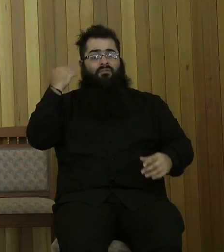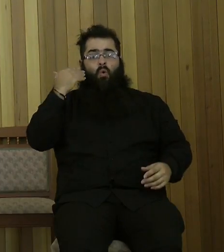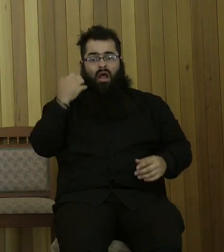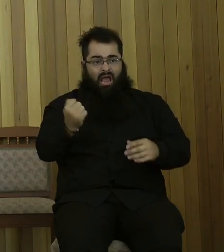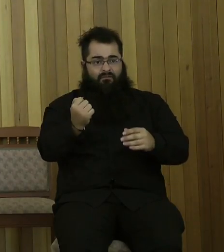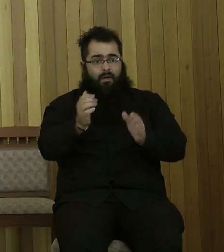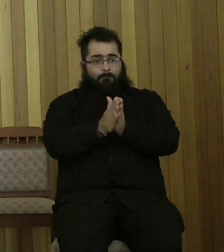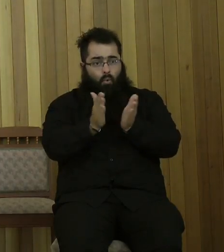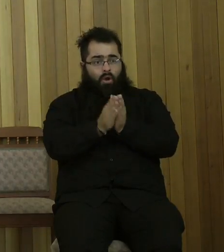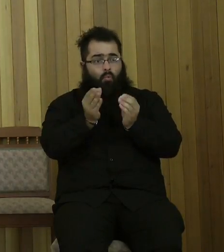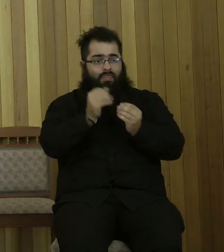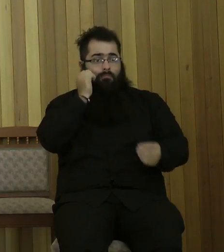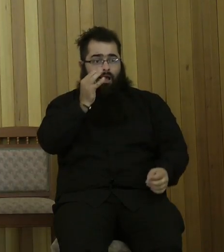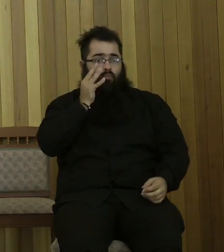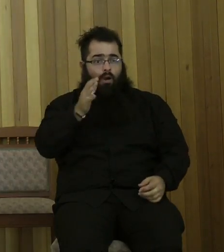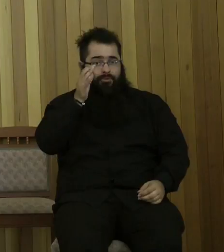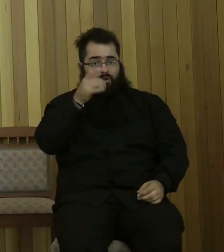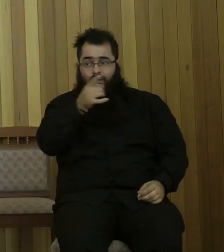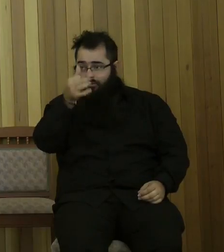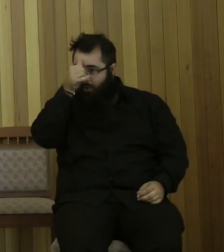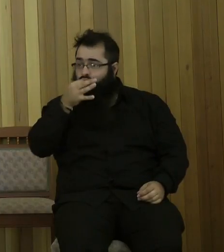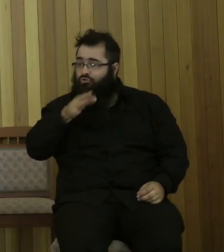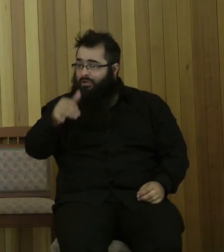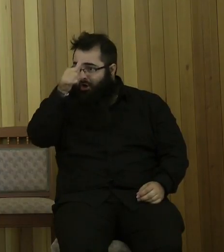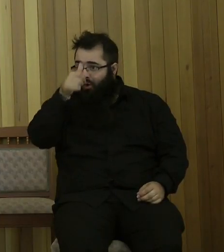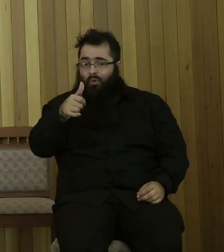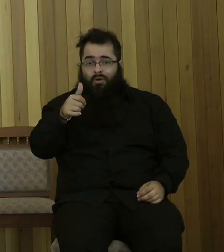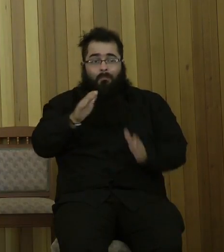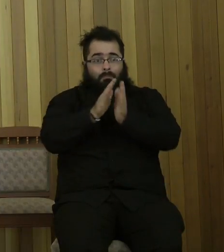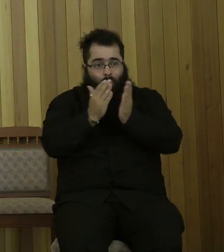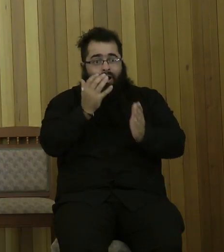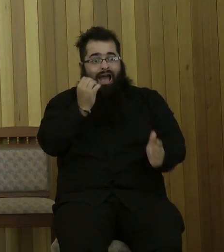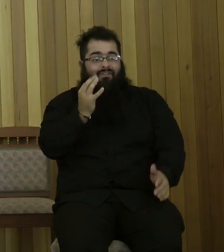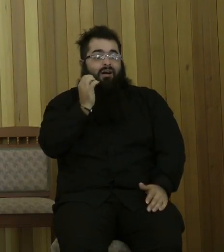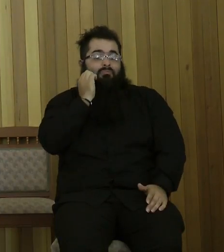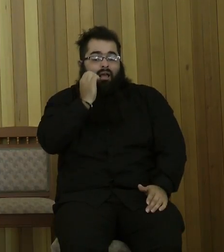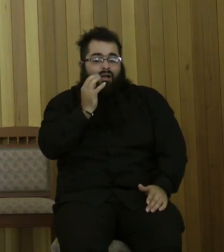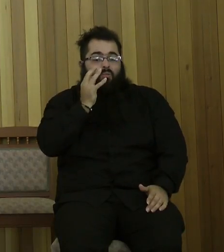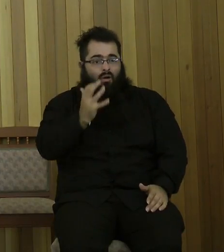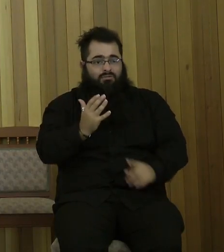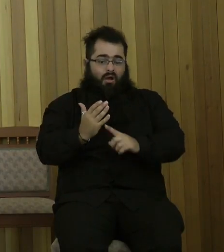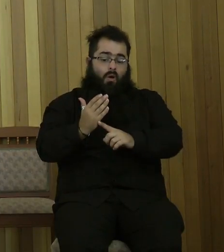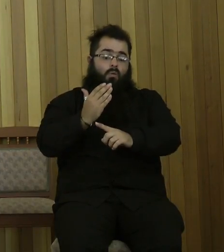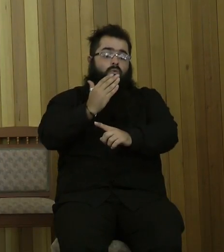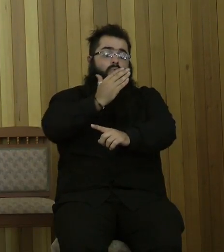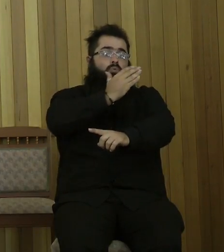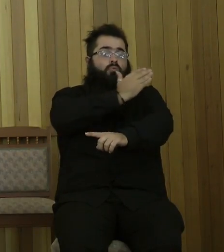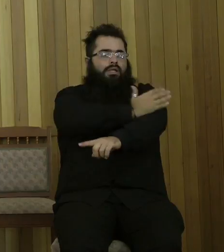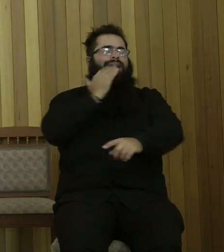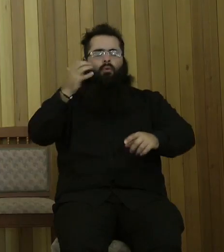white pictures in them. It's true. They really existed. Anyway, she had these encyclopedias, and she opened up to a